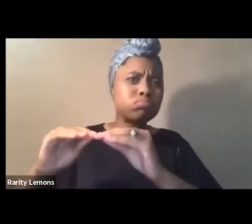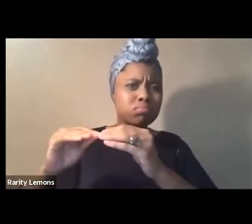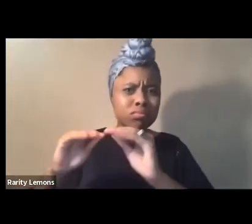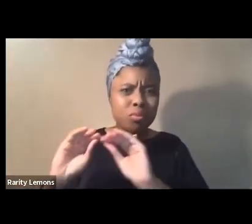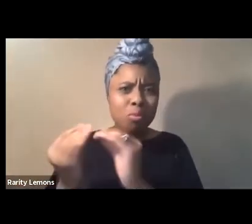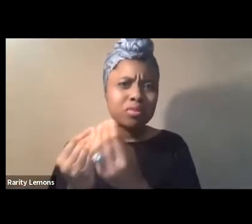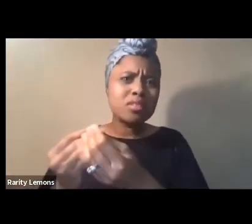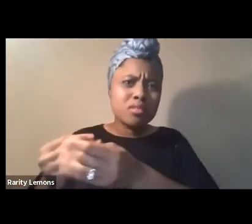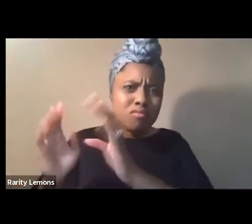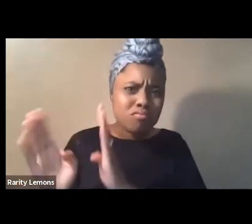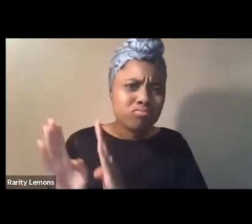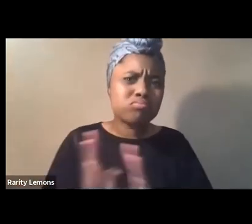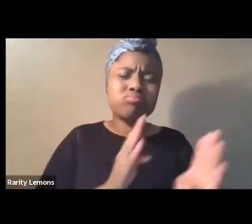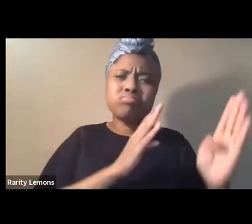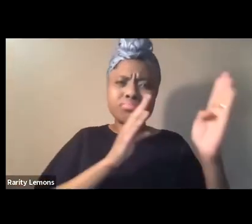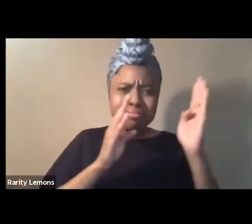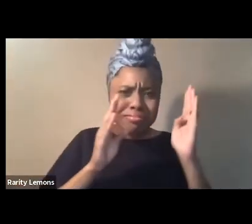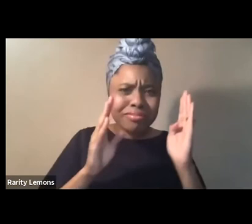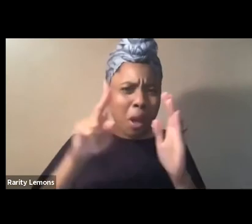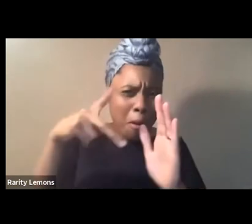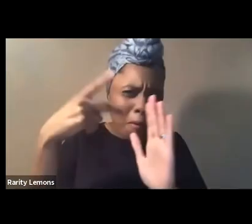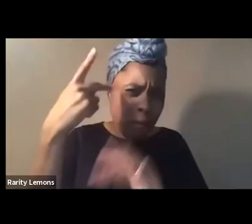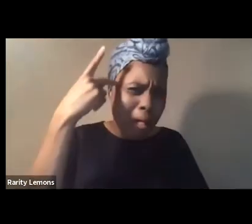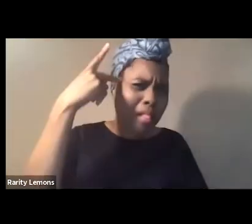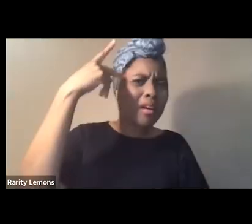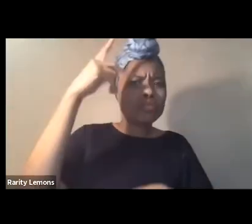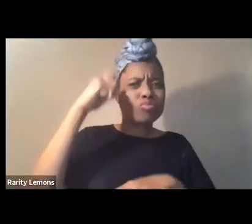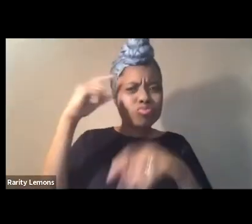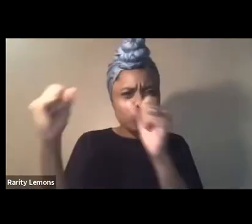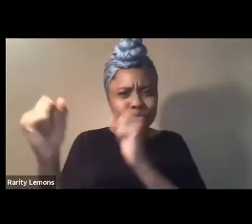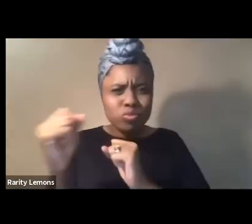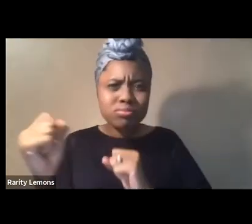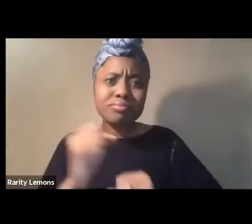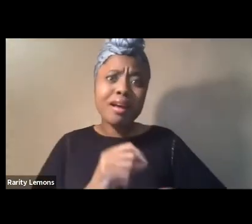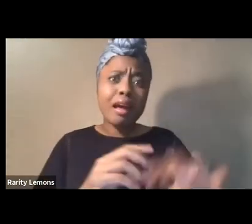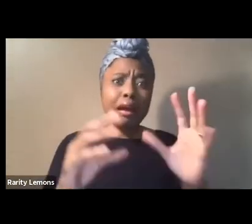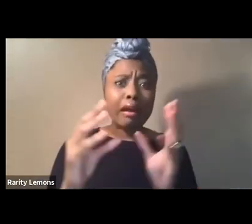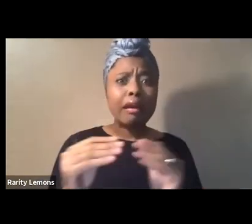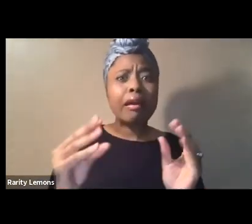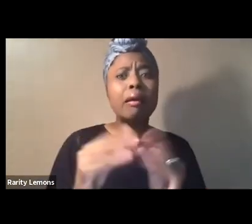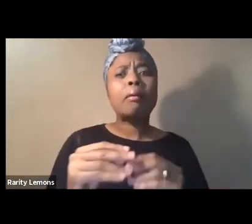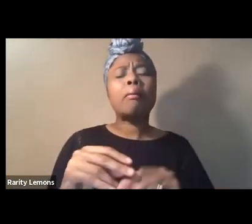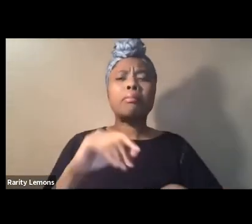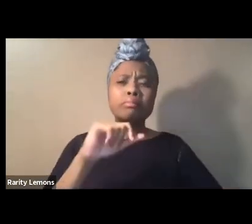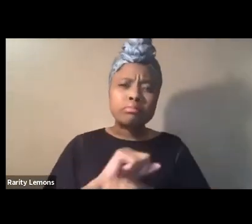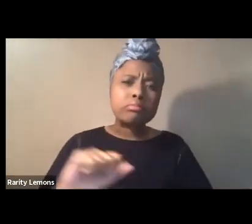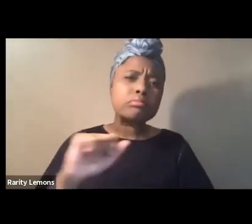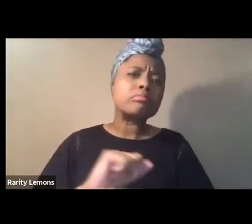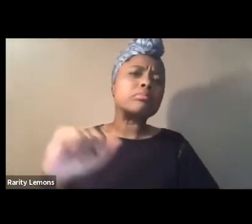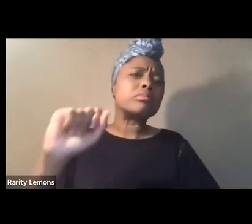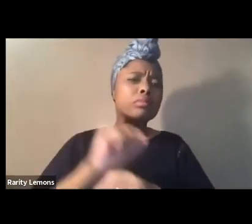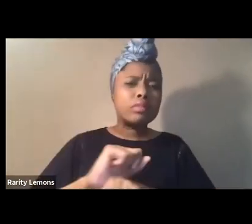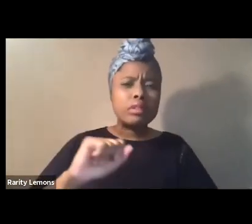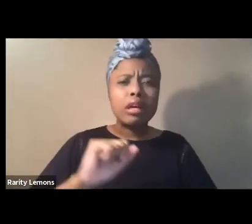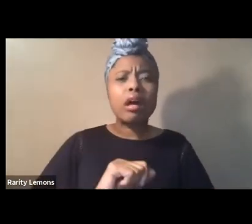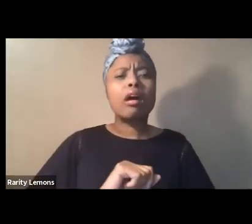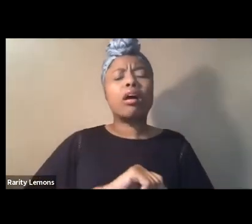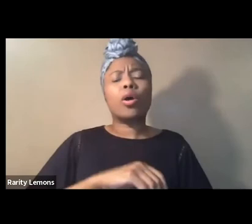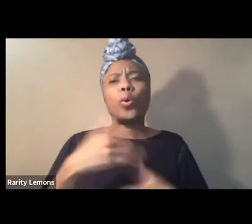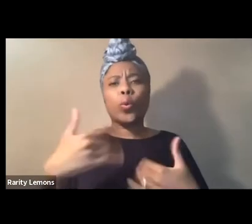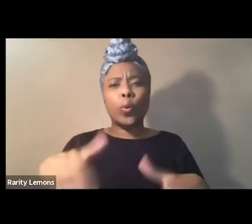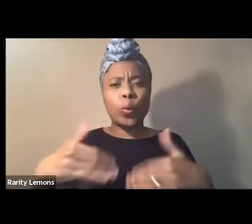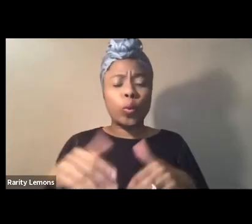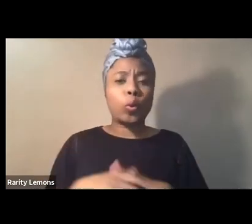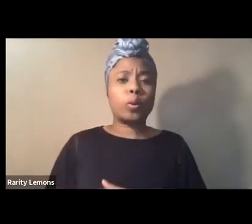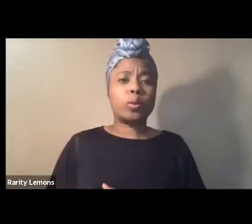through the political education sessions strategy meetings and the other painstaking protracted other not so visually